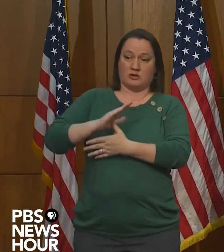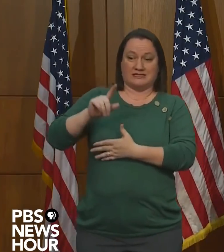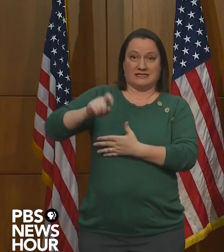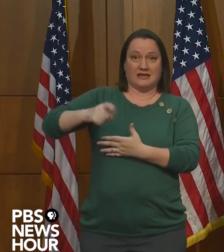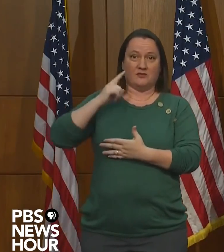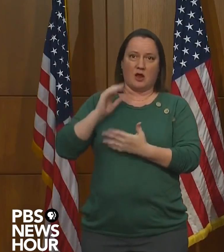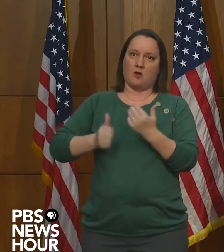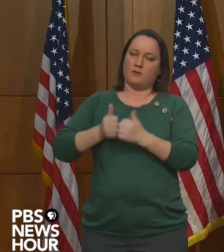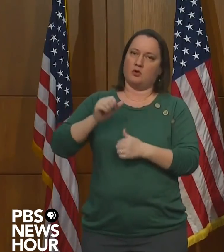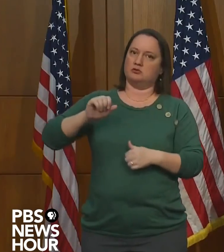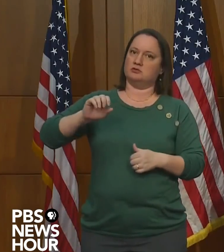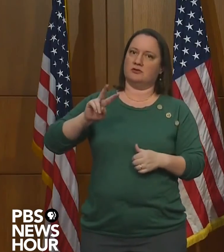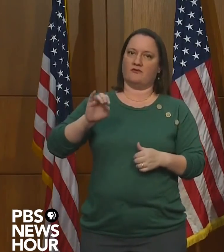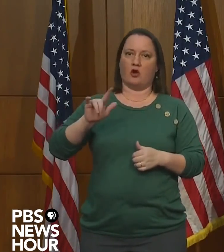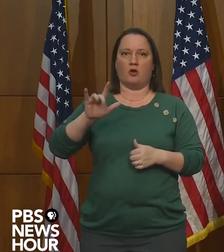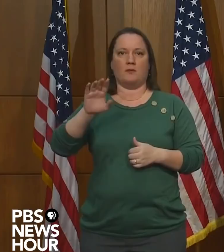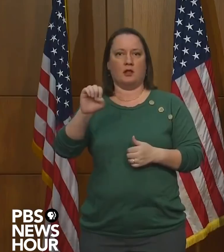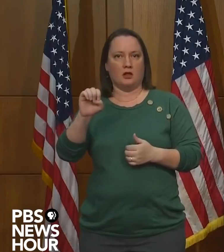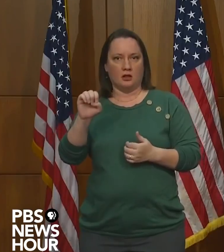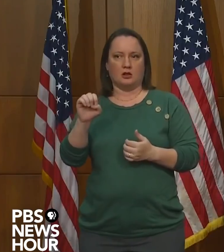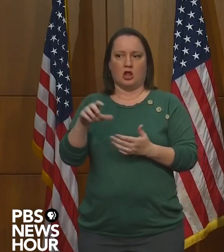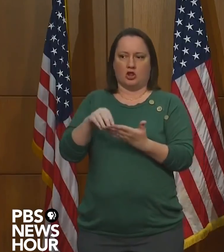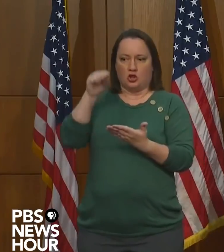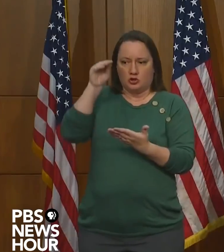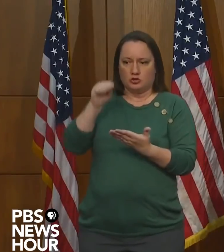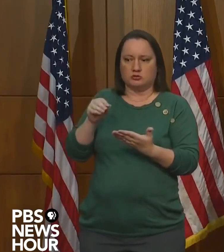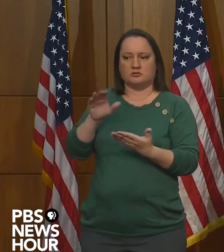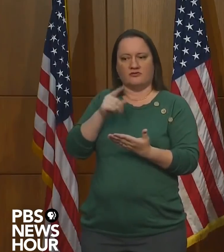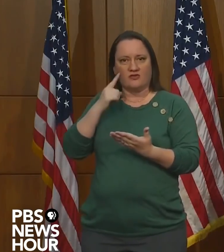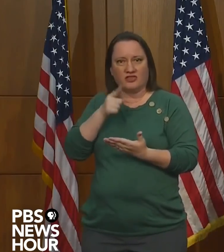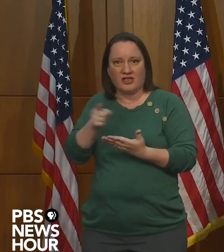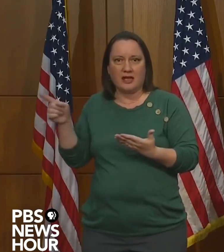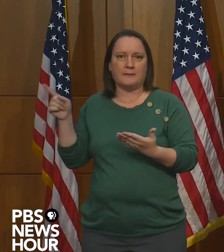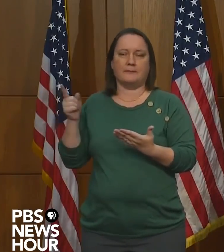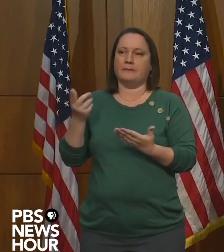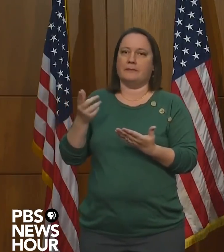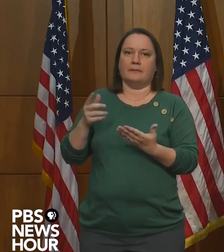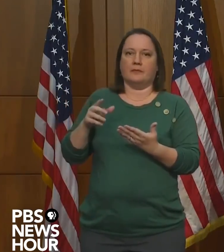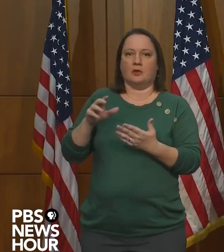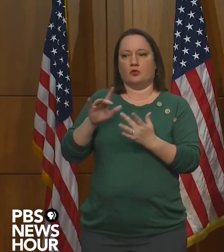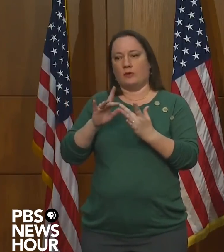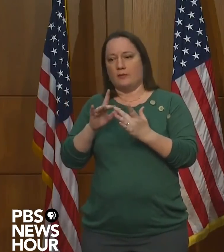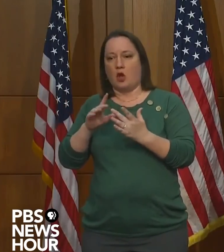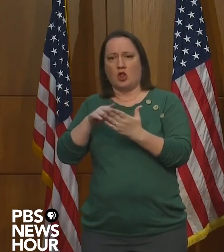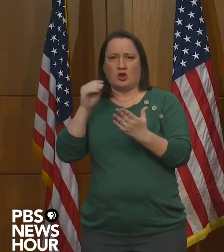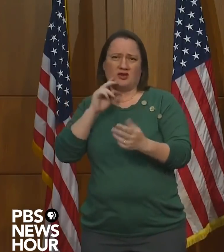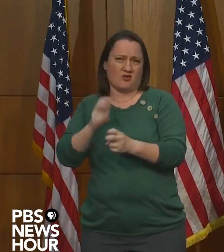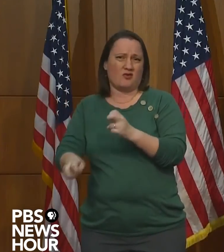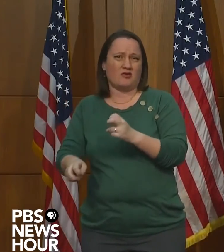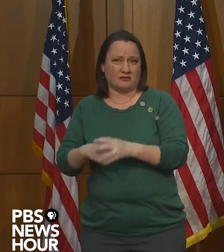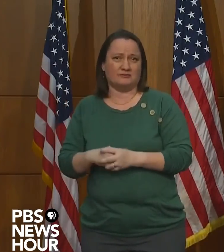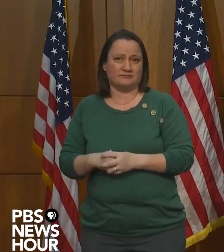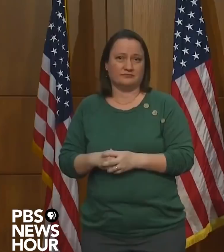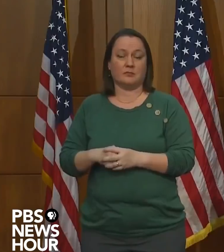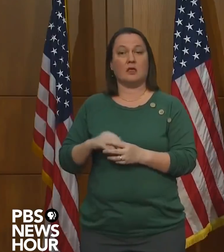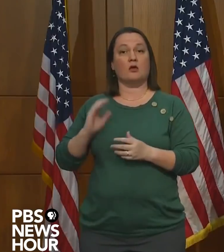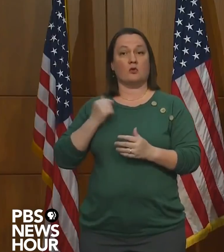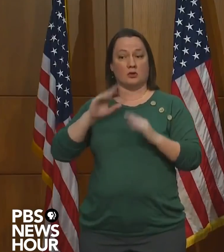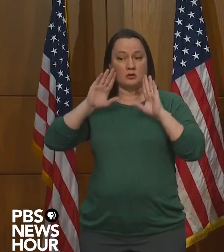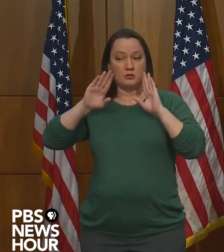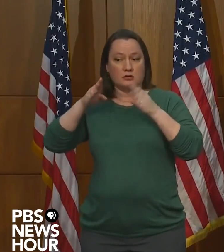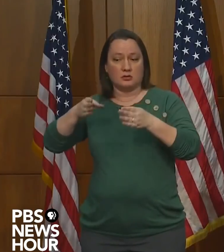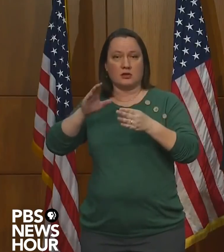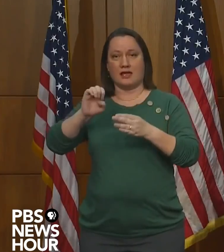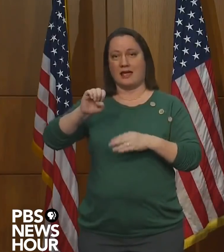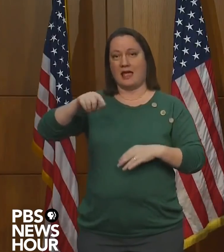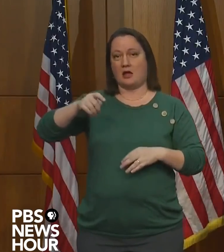instruction is most essential and remote learning was the most difficult. This approach is equity focused, but